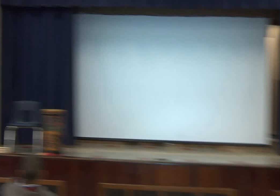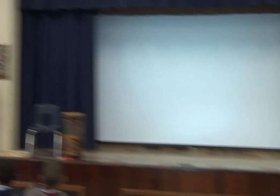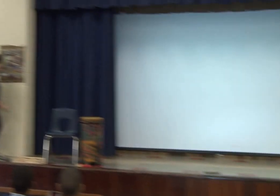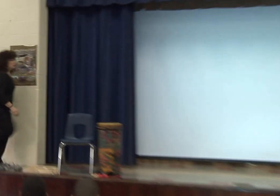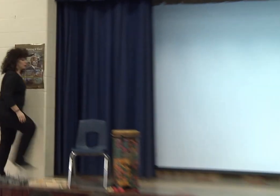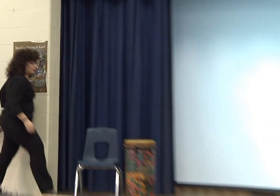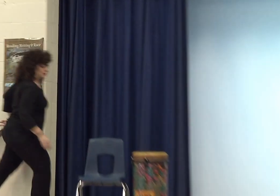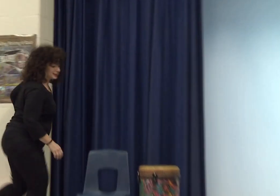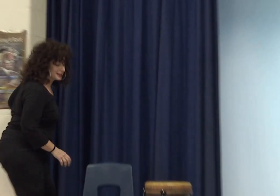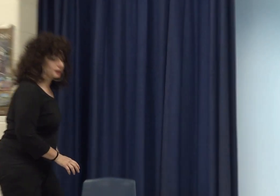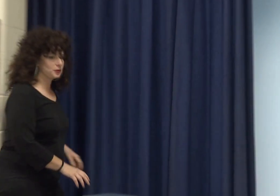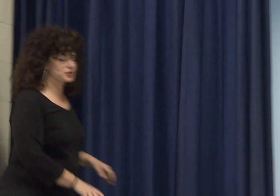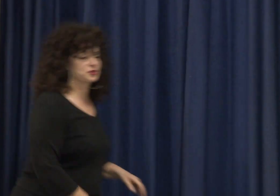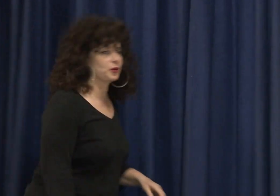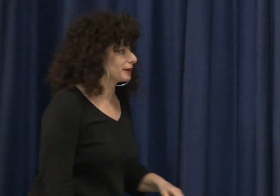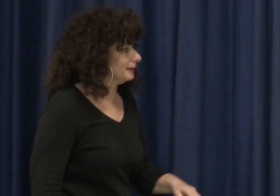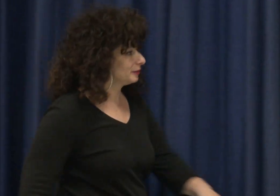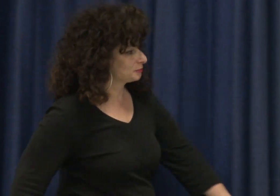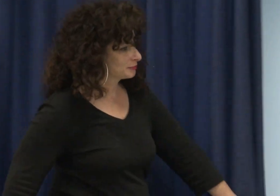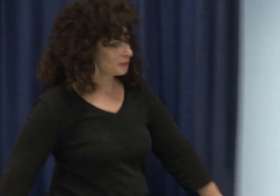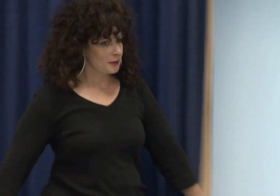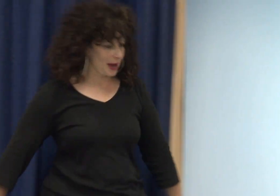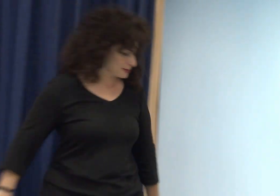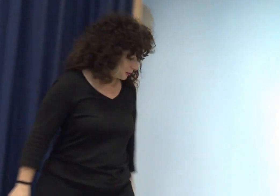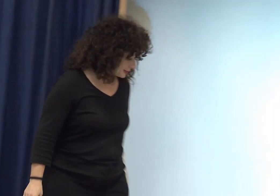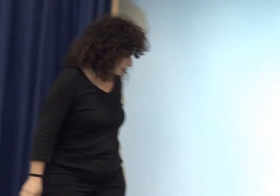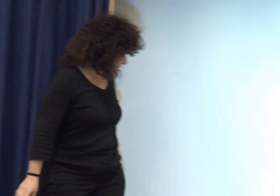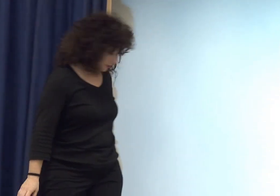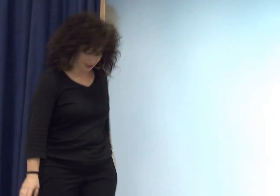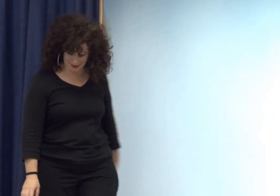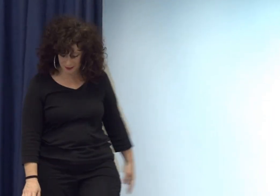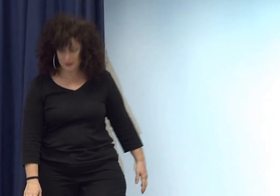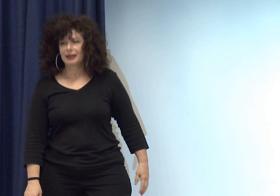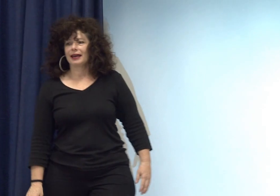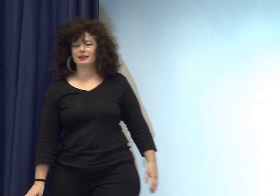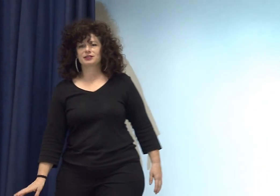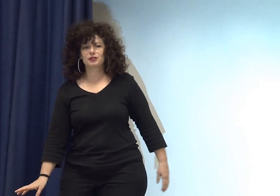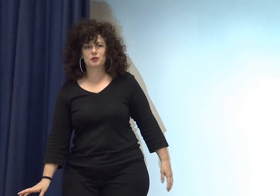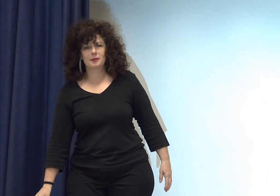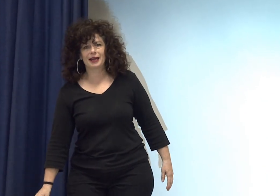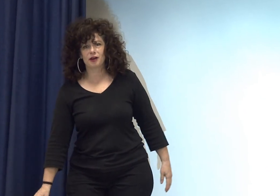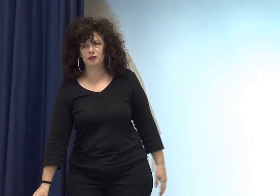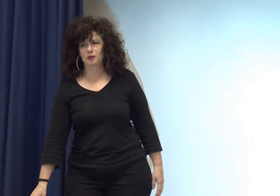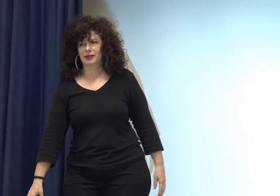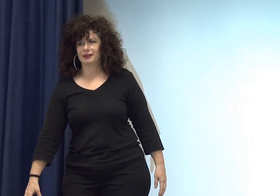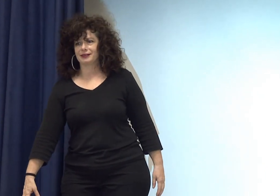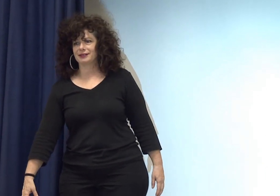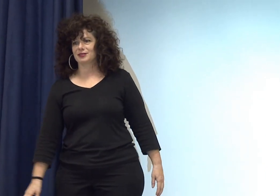We're going to tell you a story of how it's going to come out here. And he's going to drum it out for me. It's